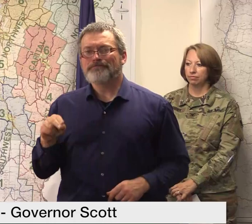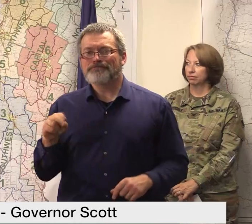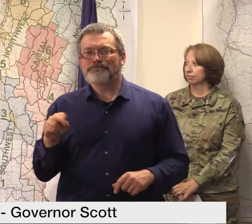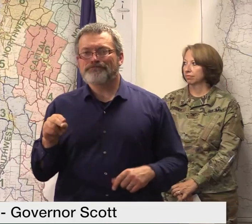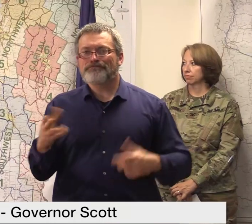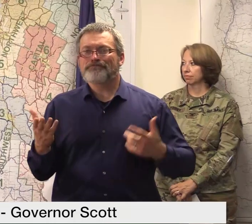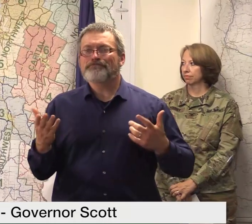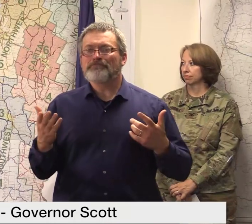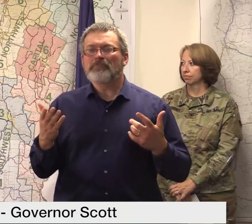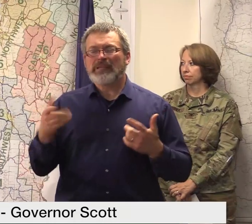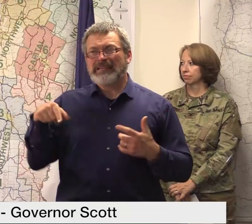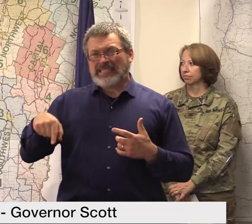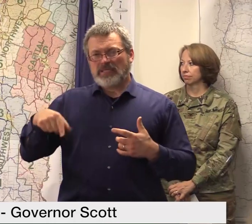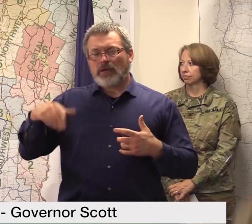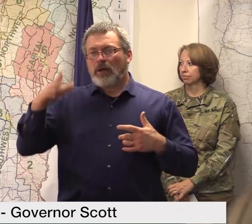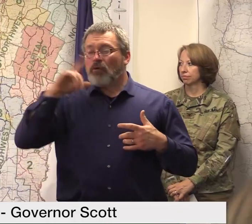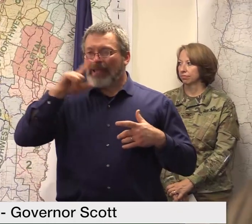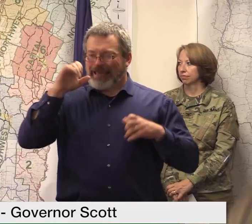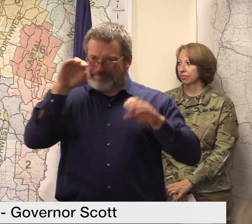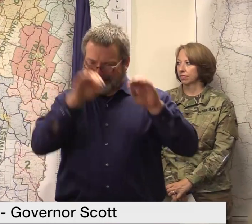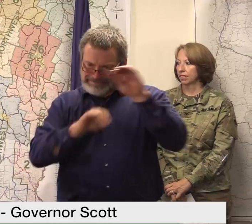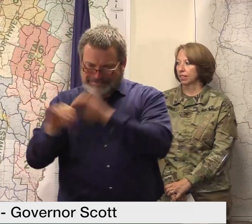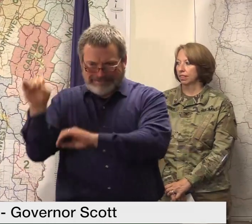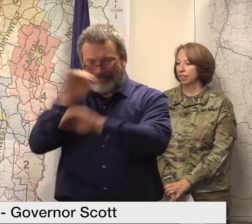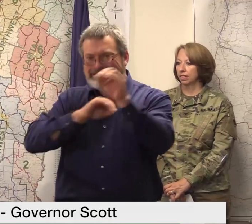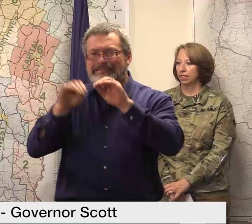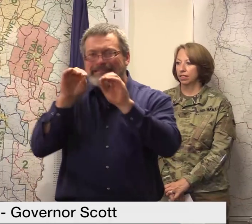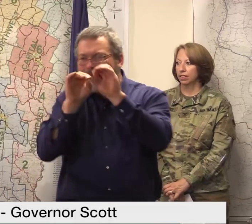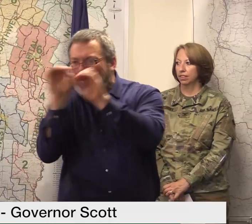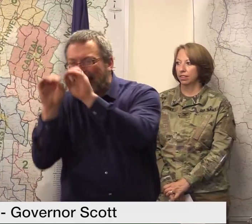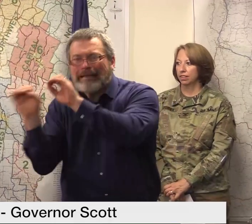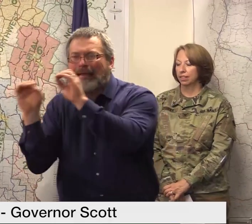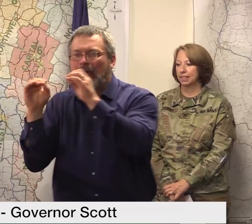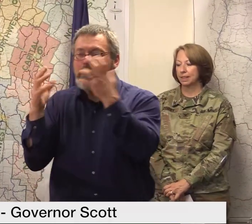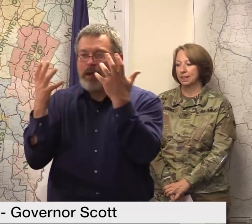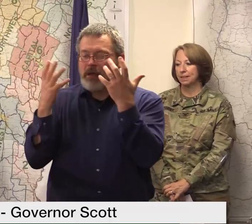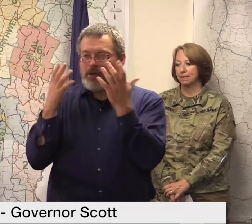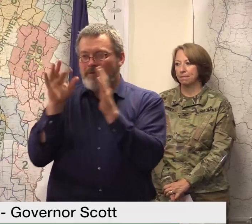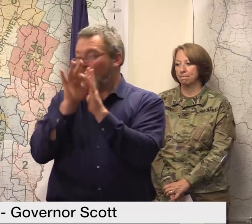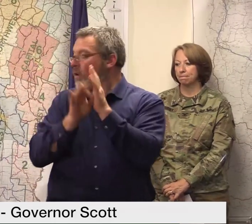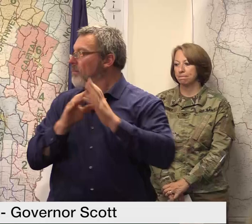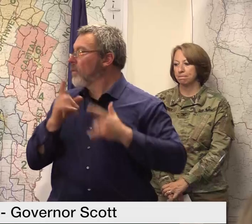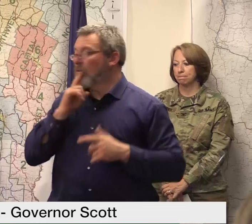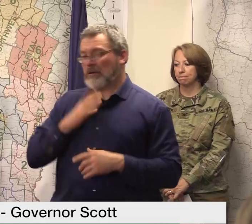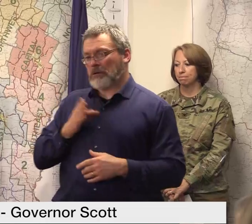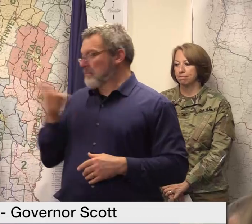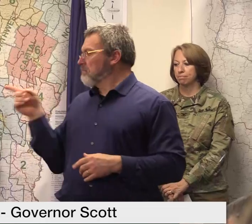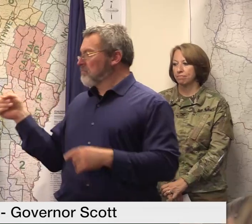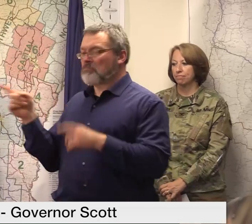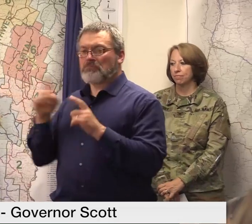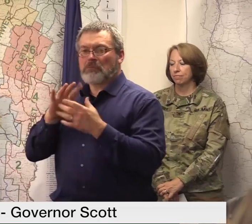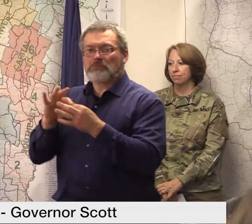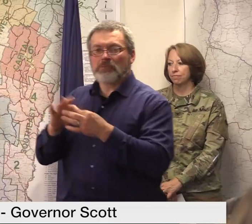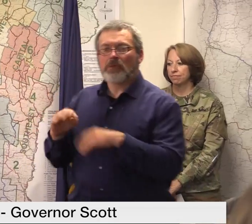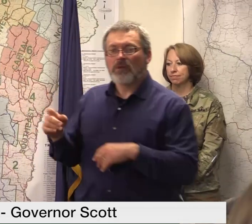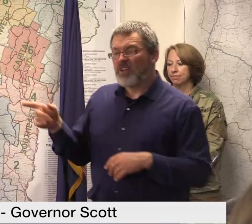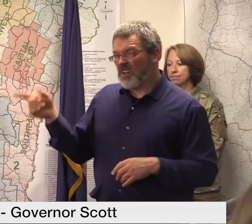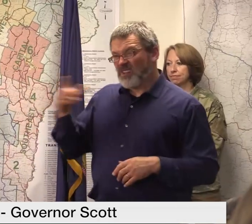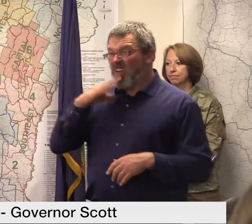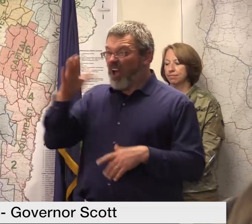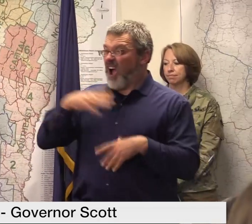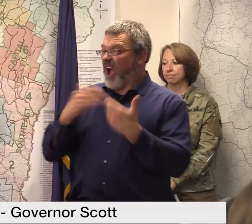all i don't think i can add any more to what you said sir thank you governor as the governor said it is a very complicated factor